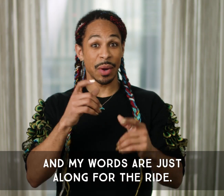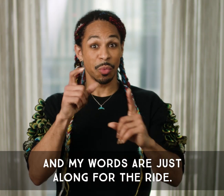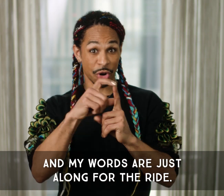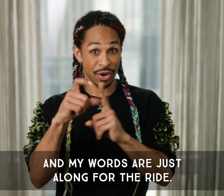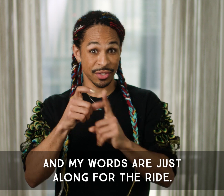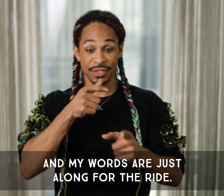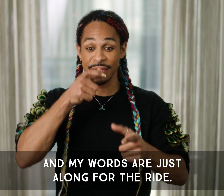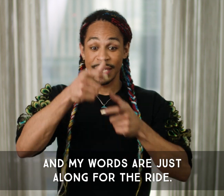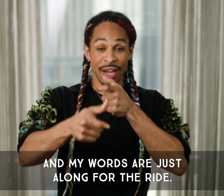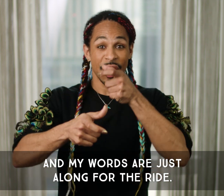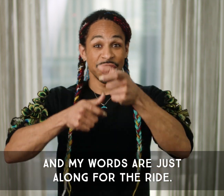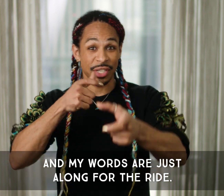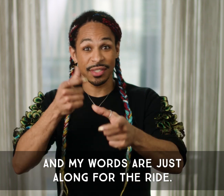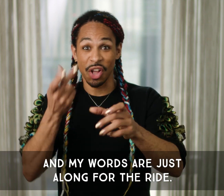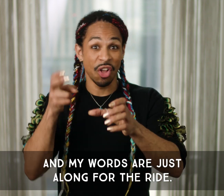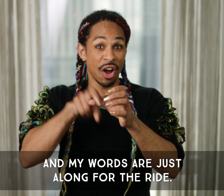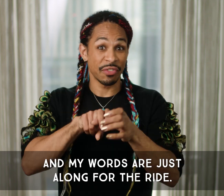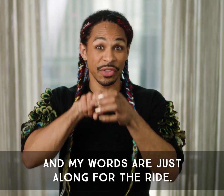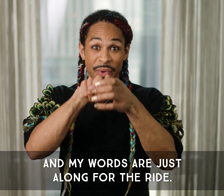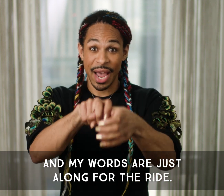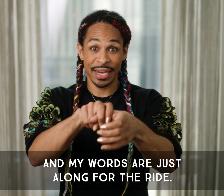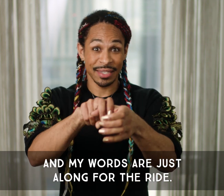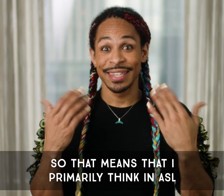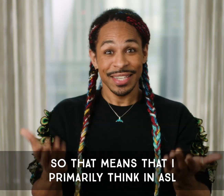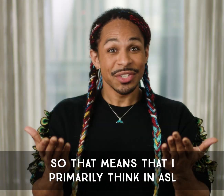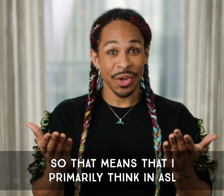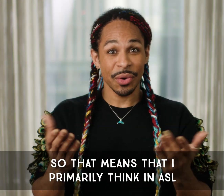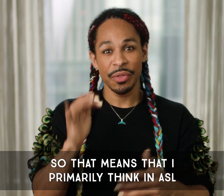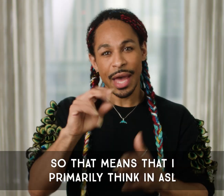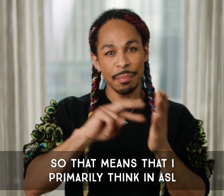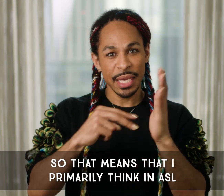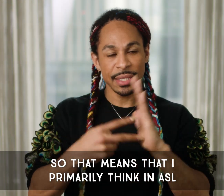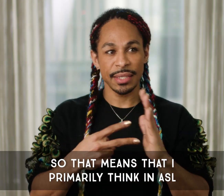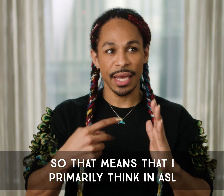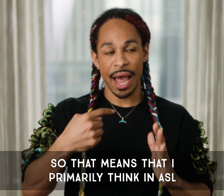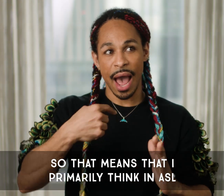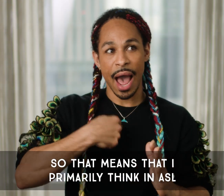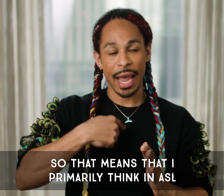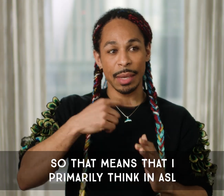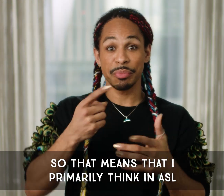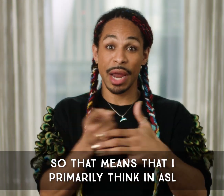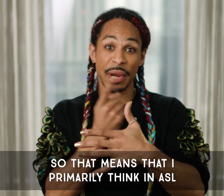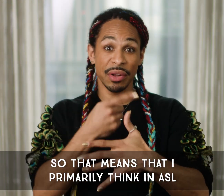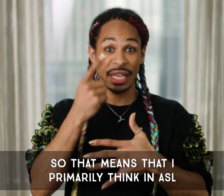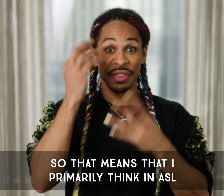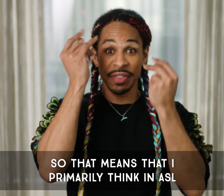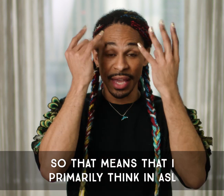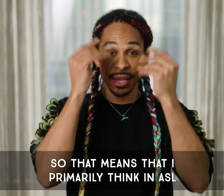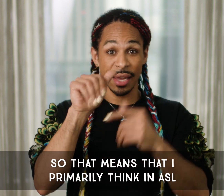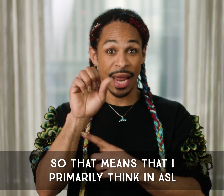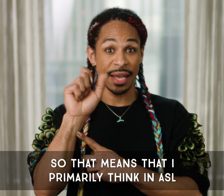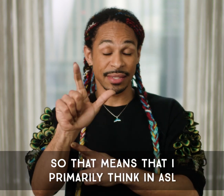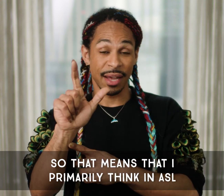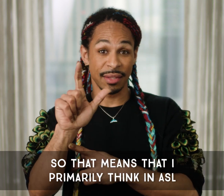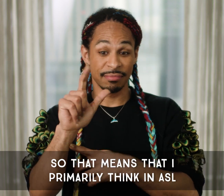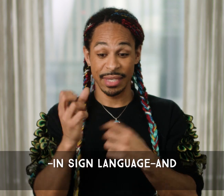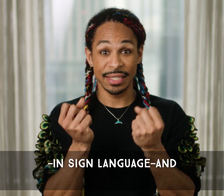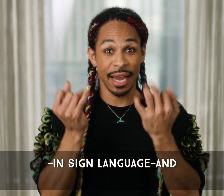words are just along for the ride. So that means that I primarily think in ASL, in sign